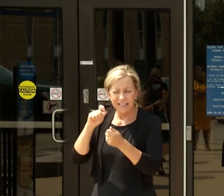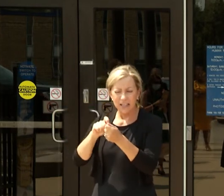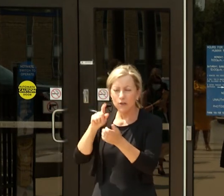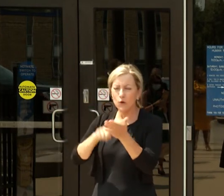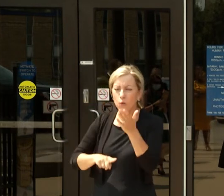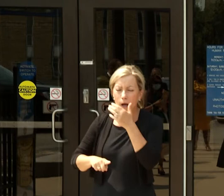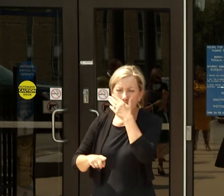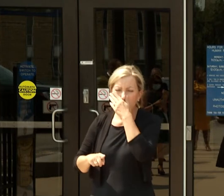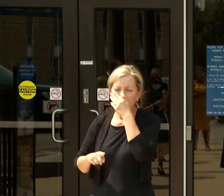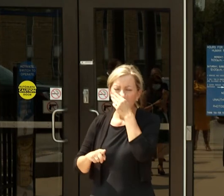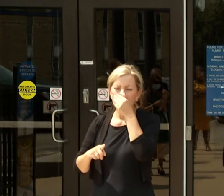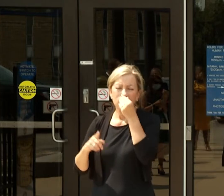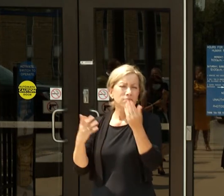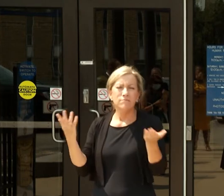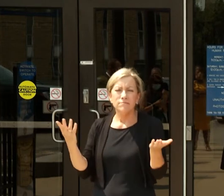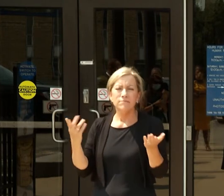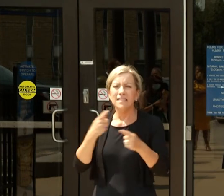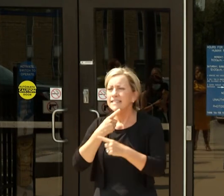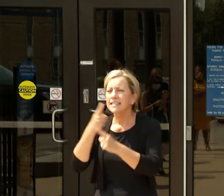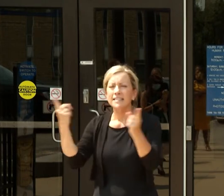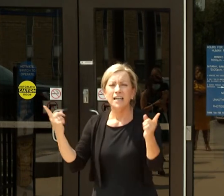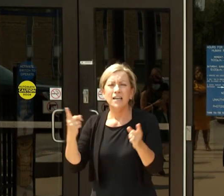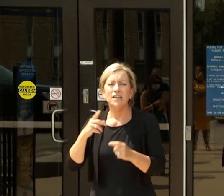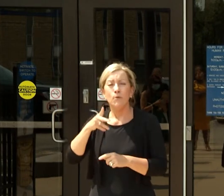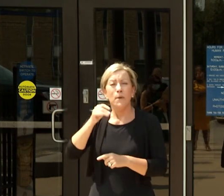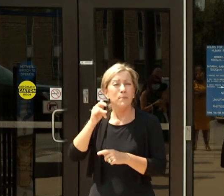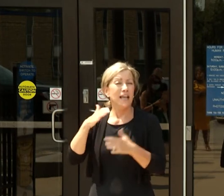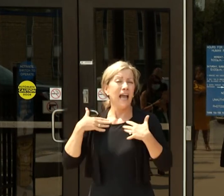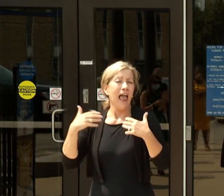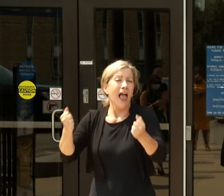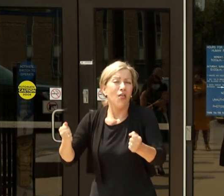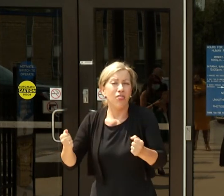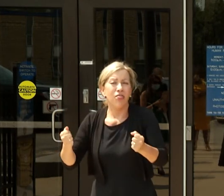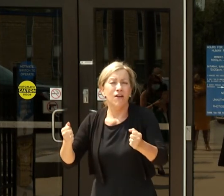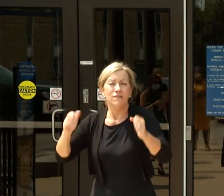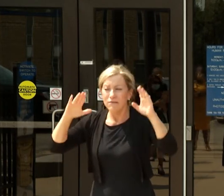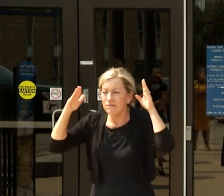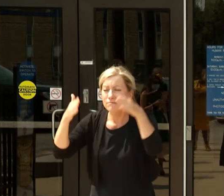Is there a public health movement that you want to see occur here because of these numbers?